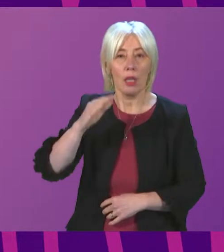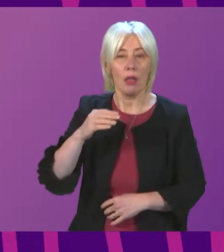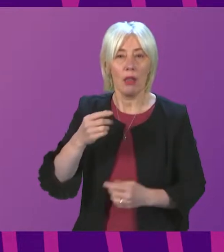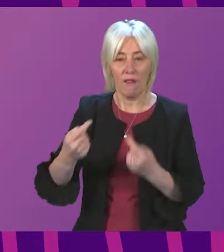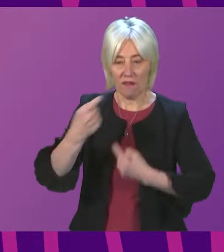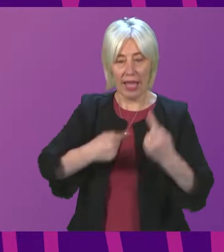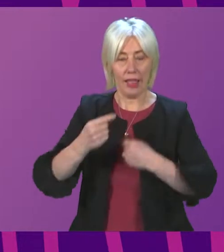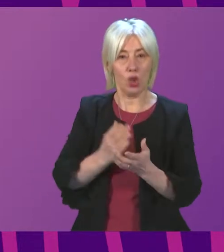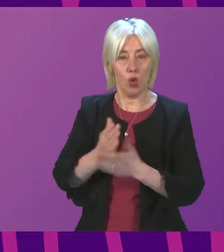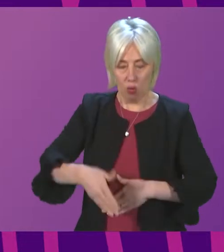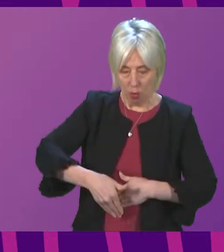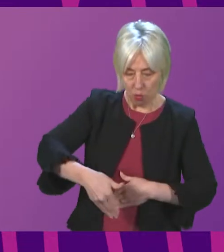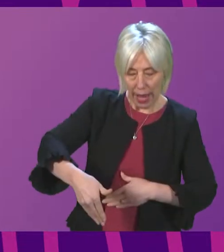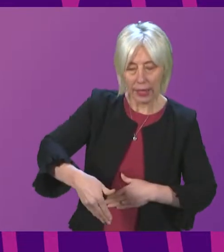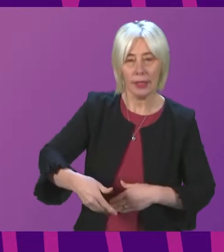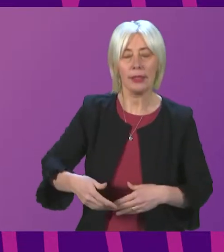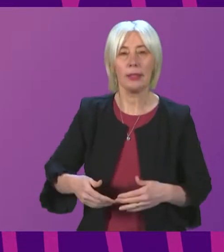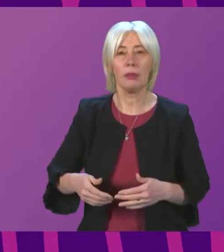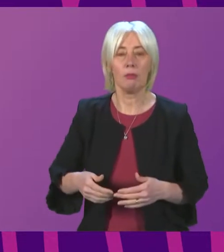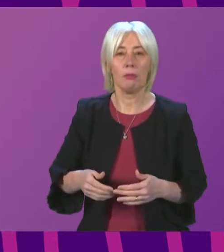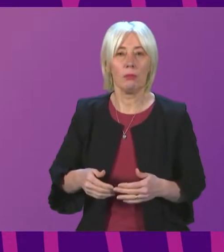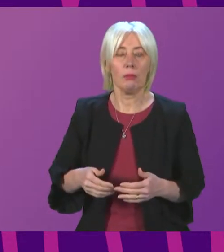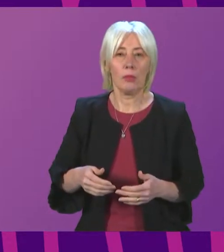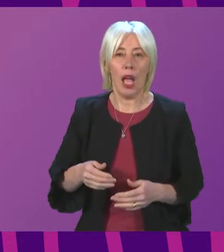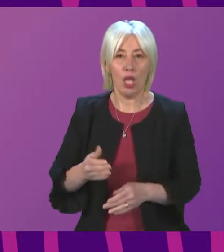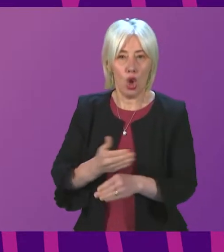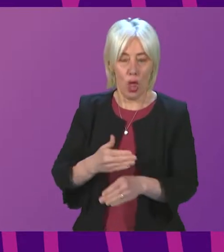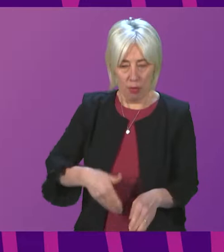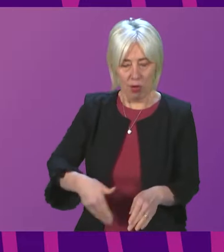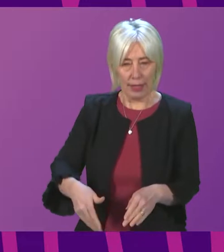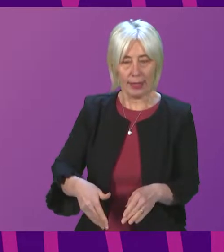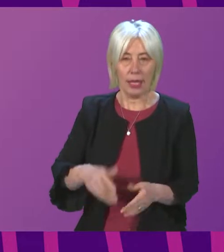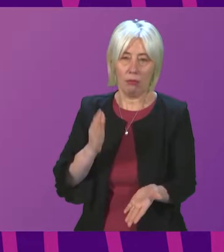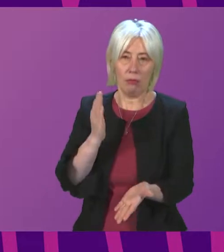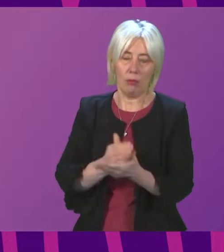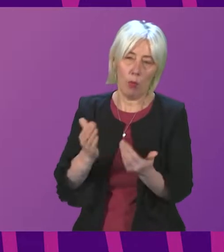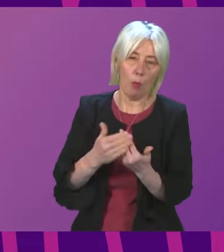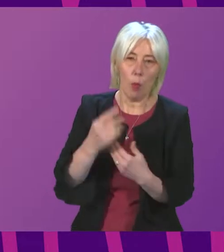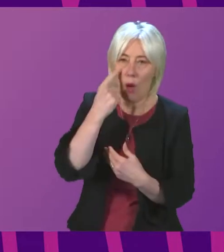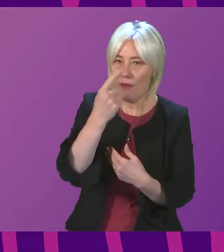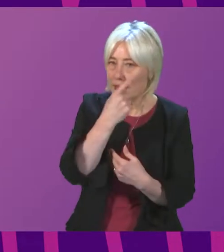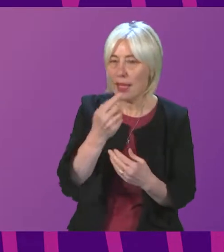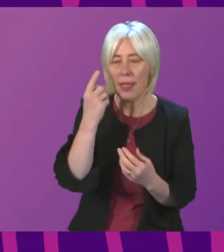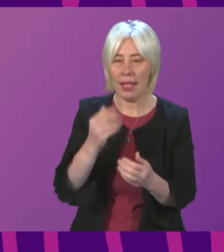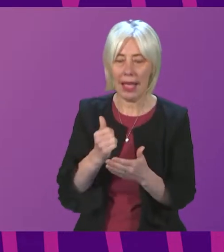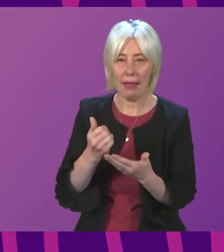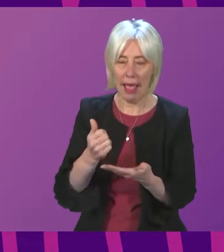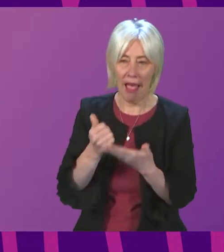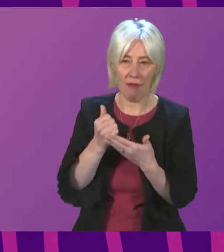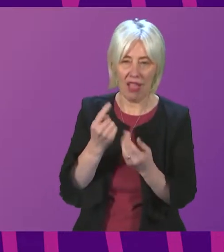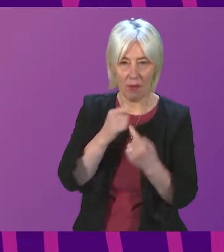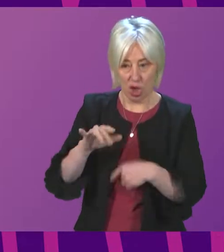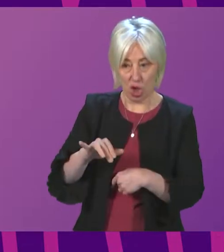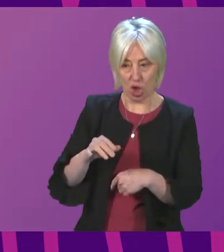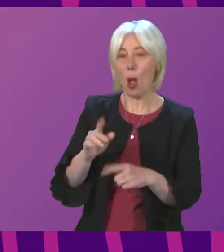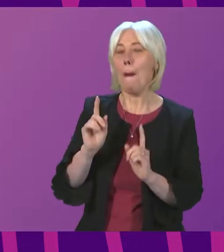their pregnancy and early maternity so i would um certainly wish to take more evidence i think we've got some helpful stuff in in our papers but